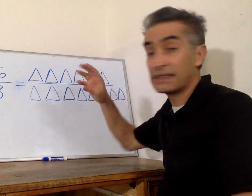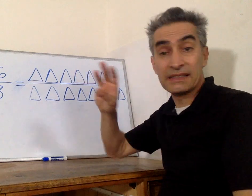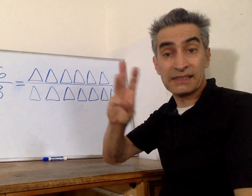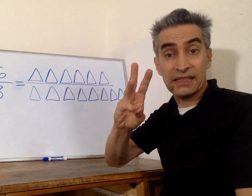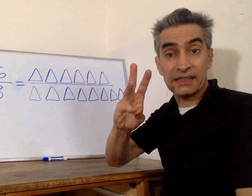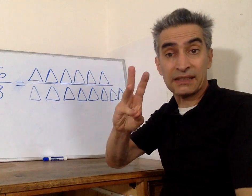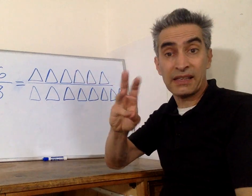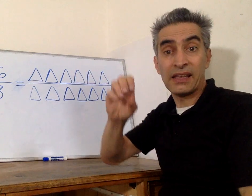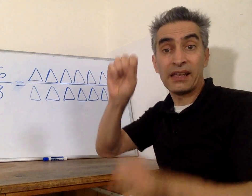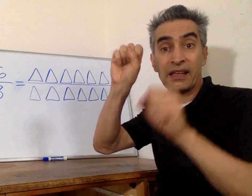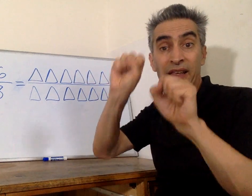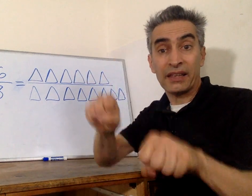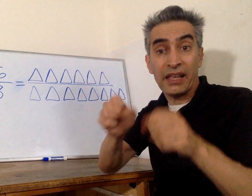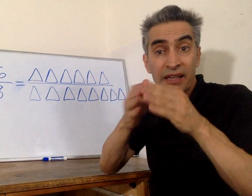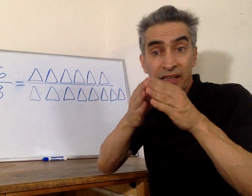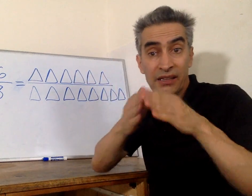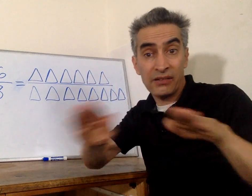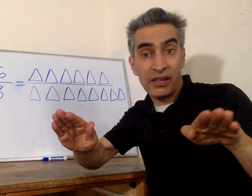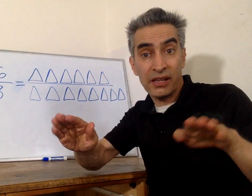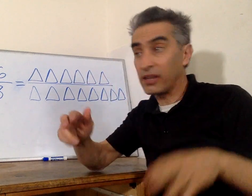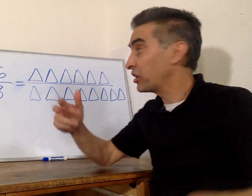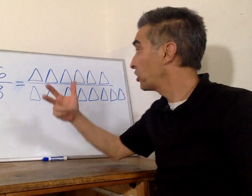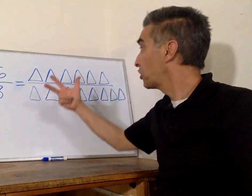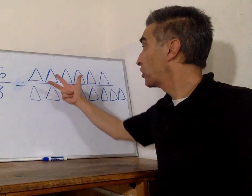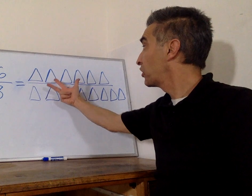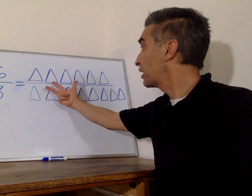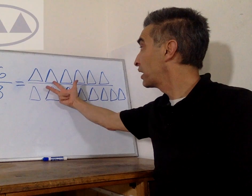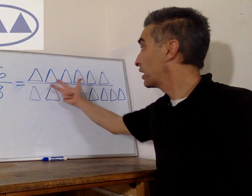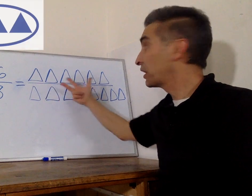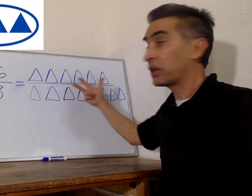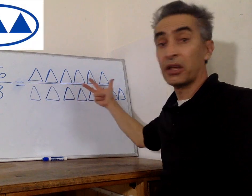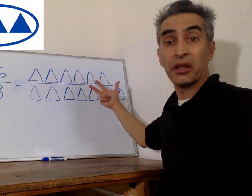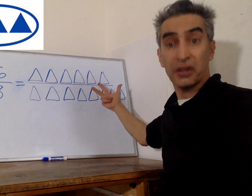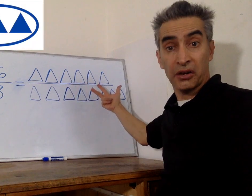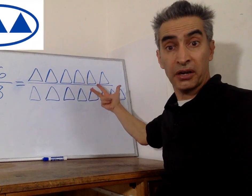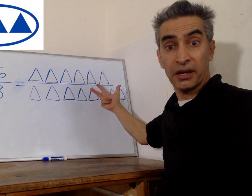in the numerator? You can split it into three and three.